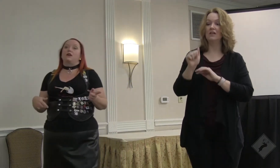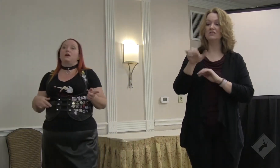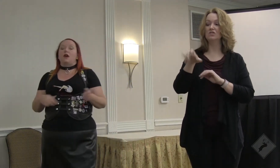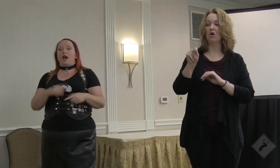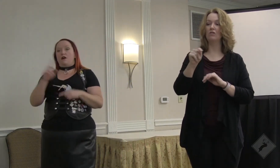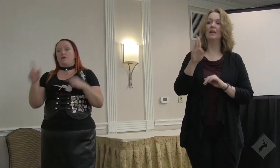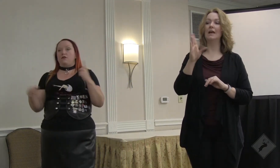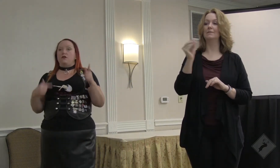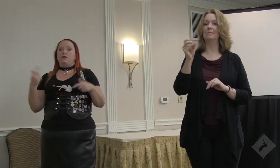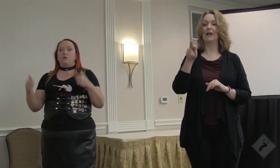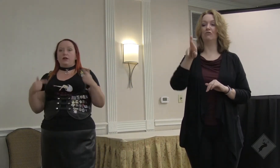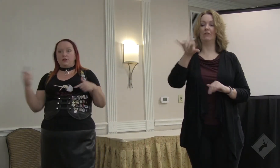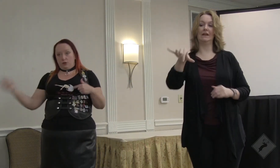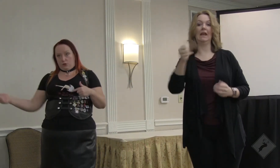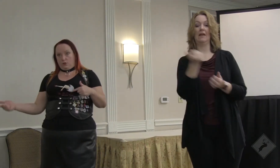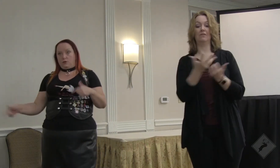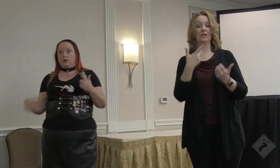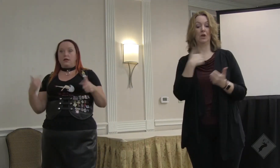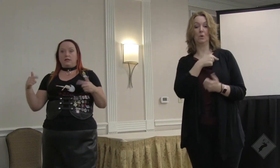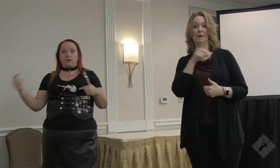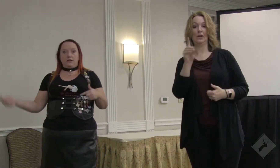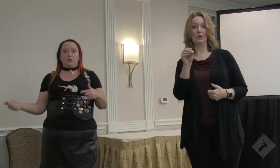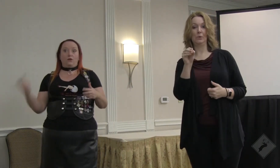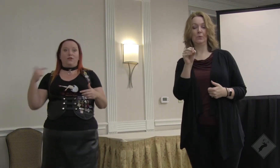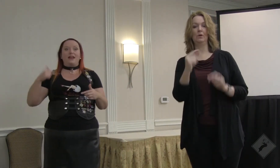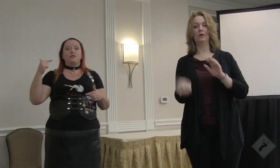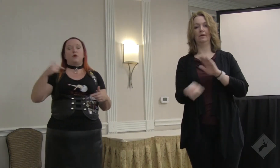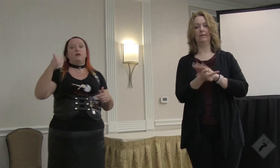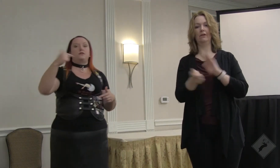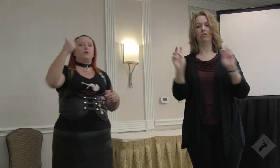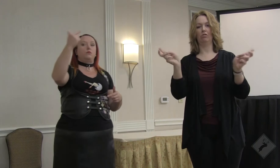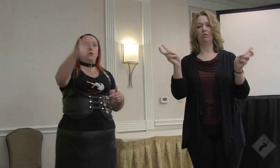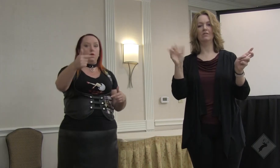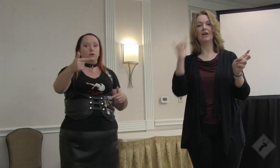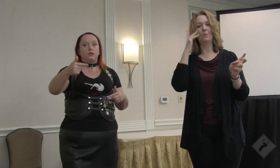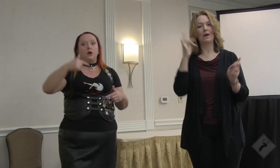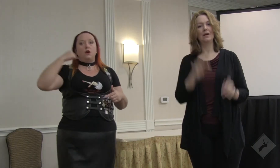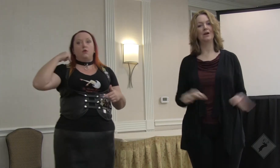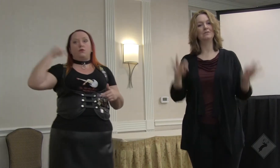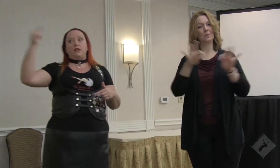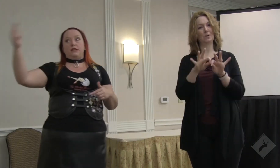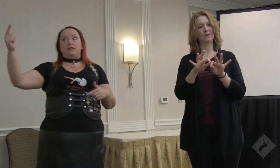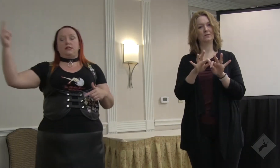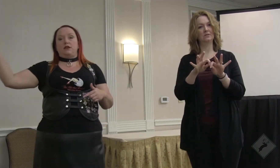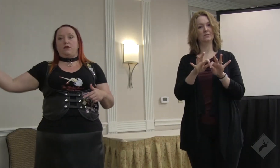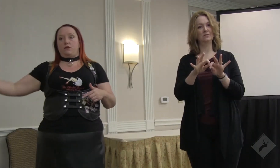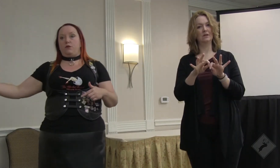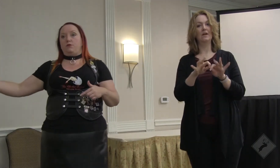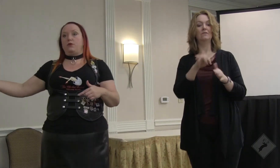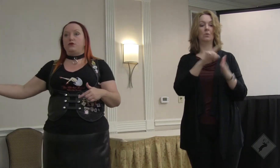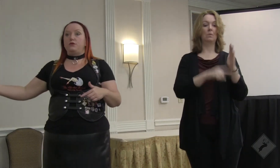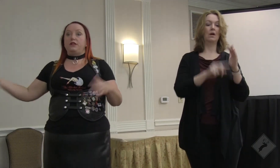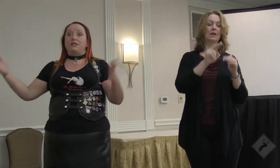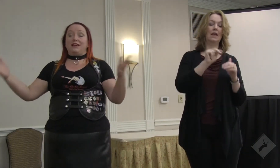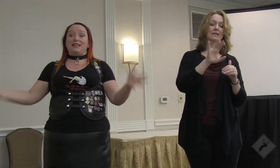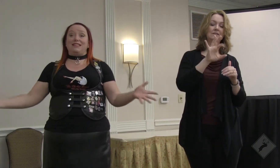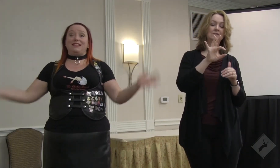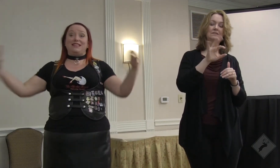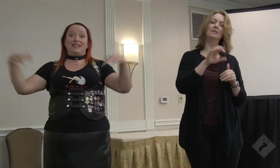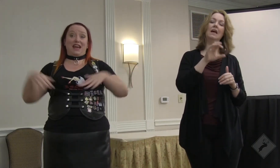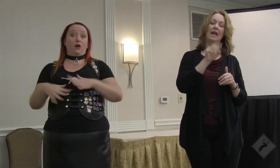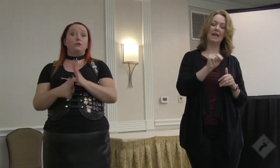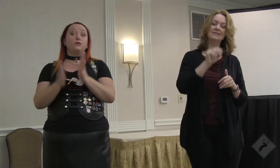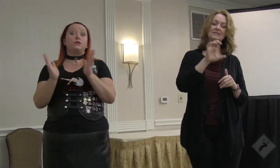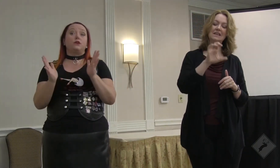battery. Everything that we do is illegal. That is why it's so important with what the NCSF and other people are doing to get